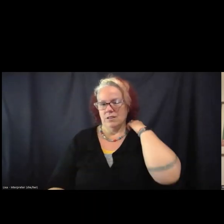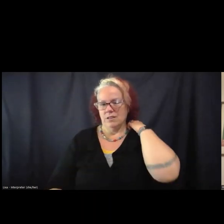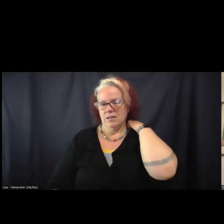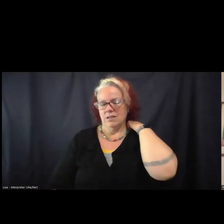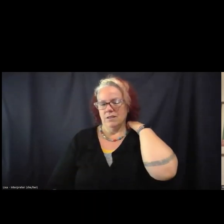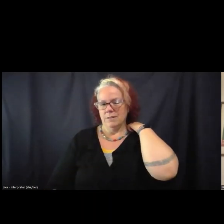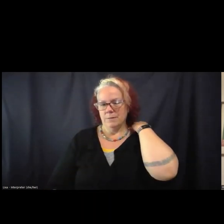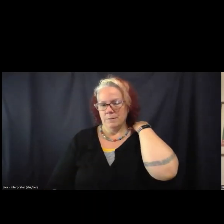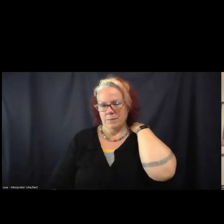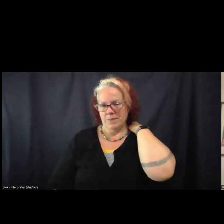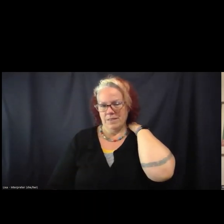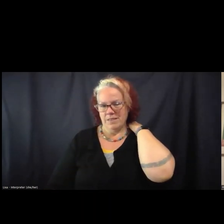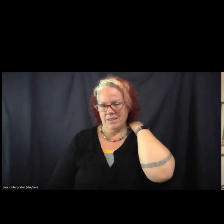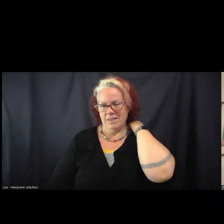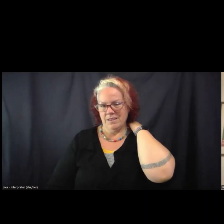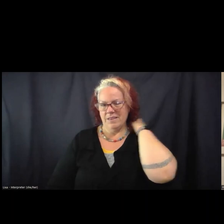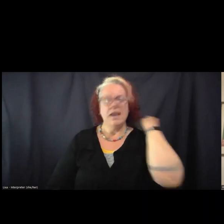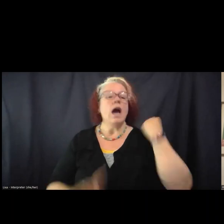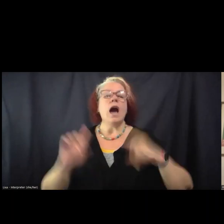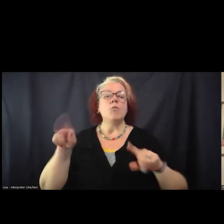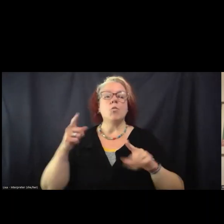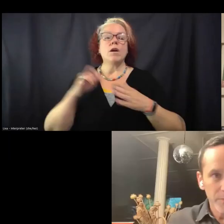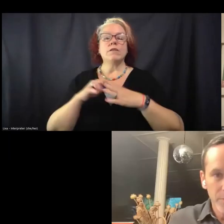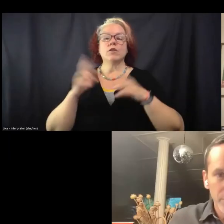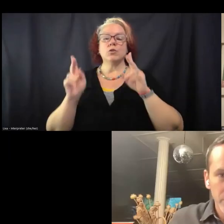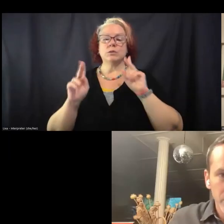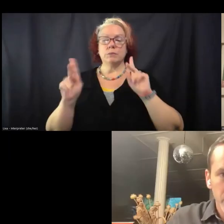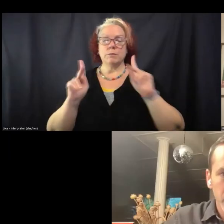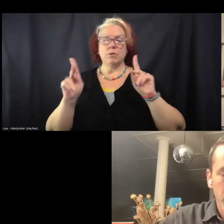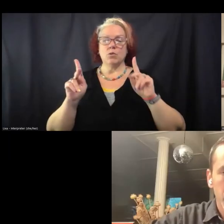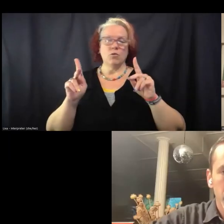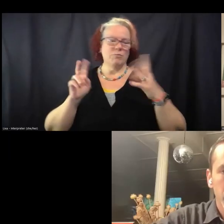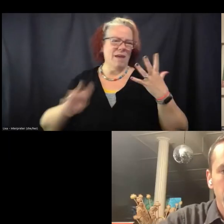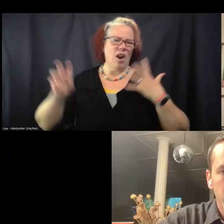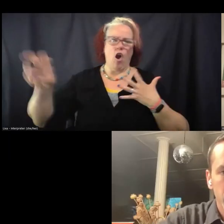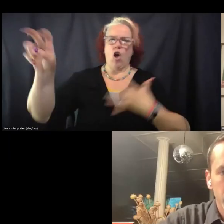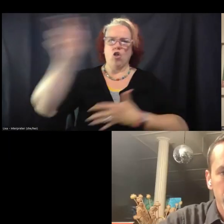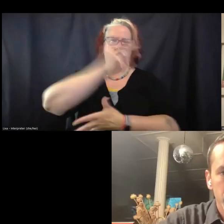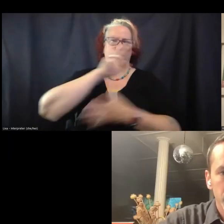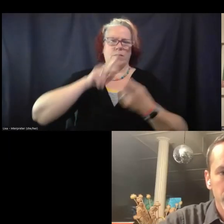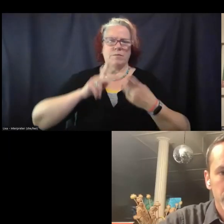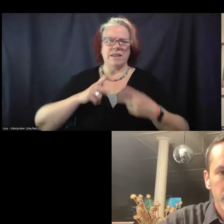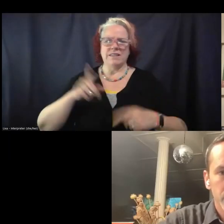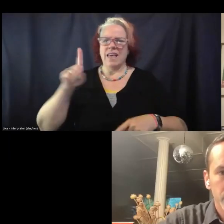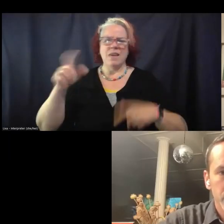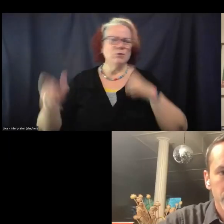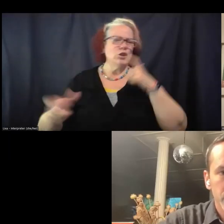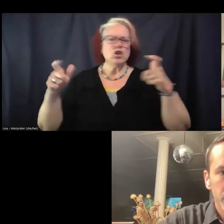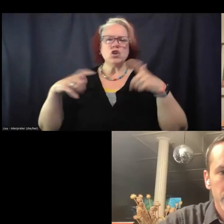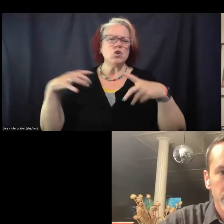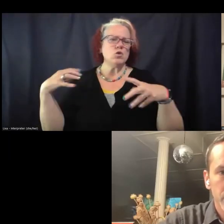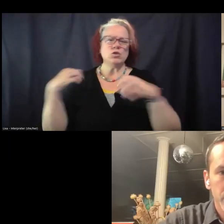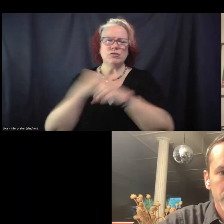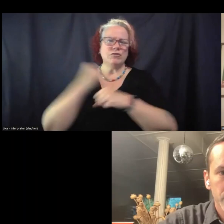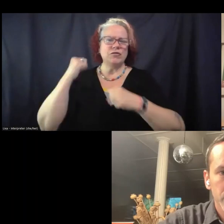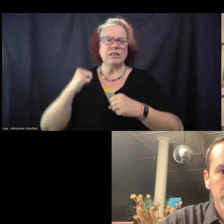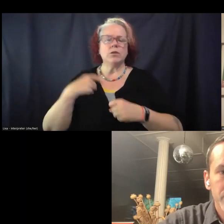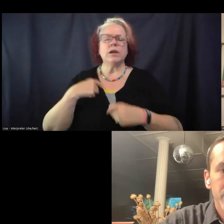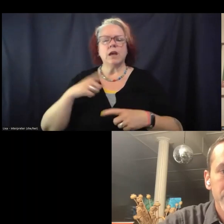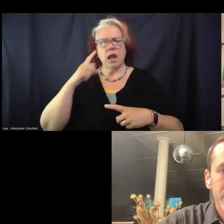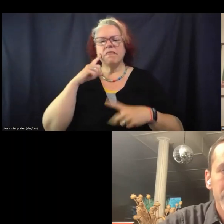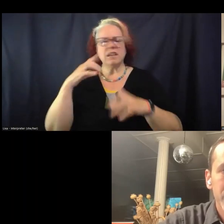raising. And, you know, I'm one of those people who's been like all over the place being like, that was a such a huge victory. And I think it's a victory,